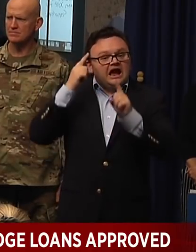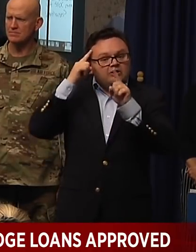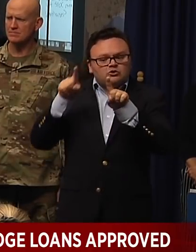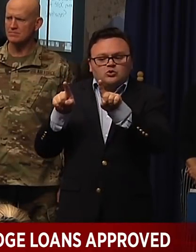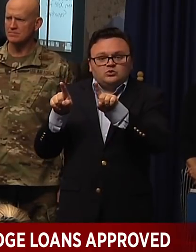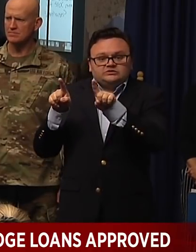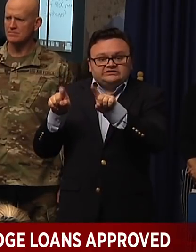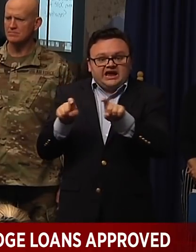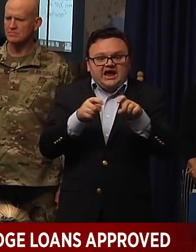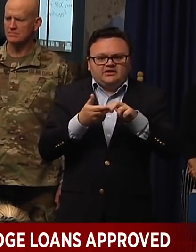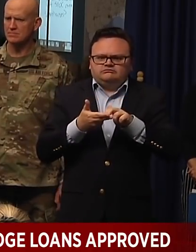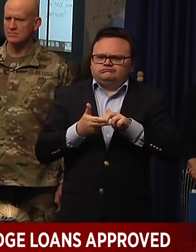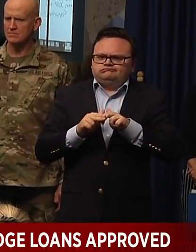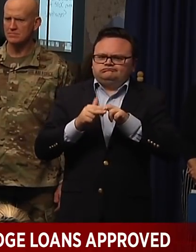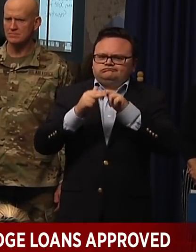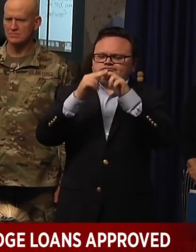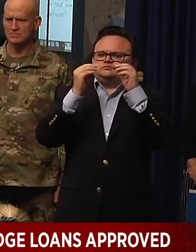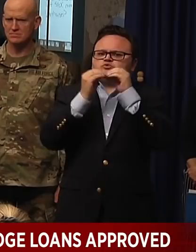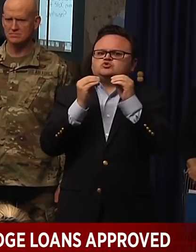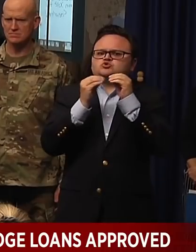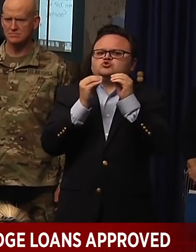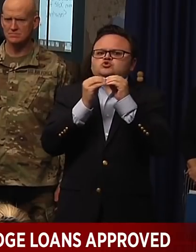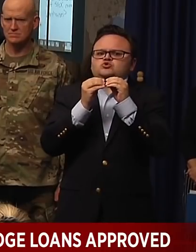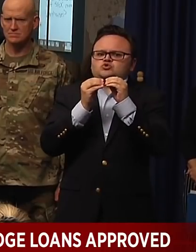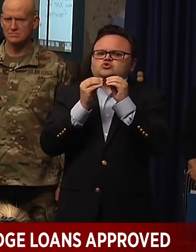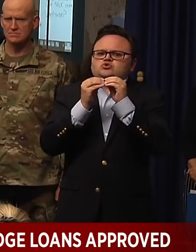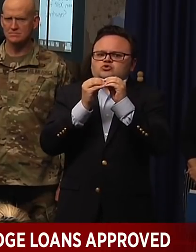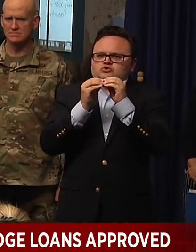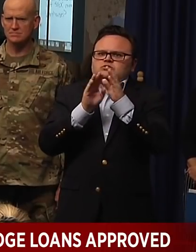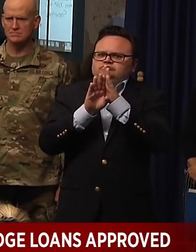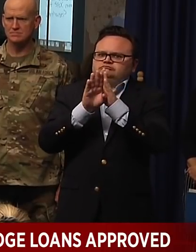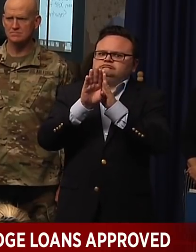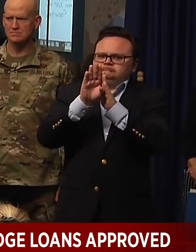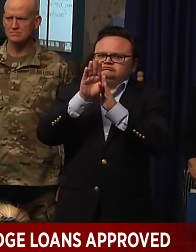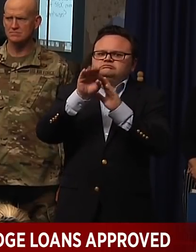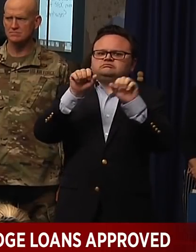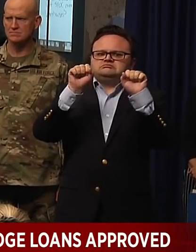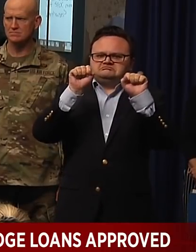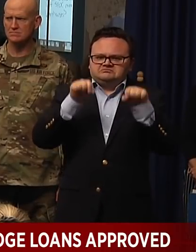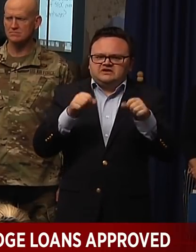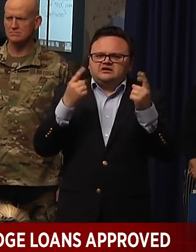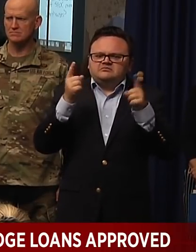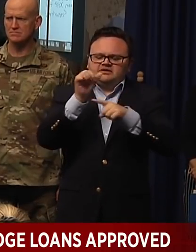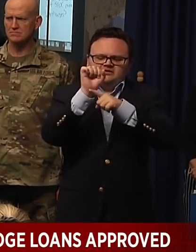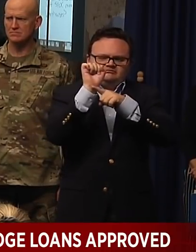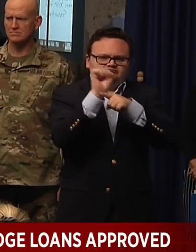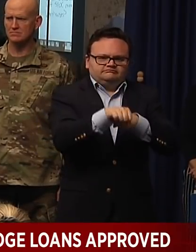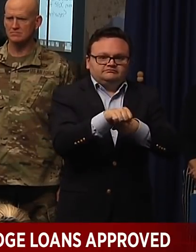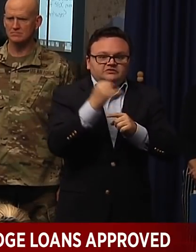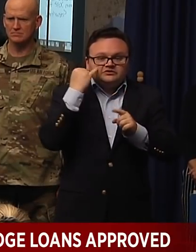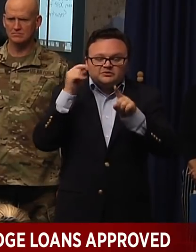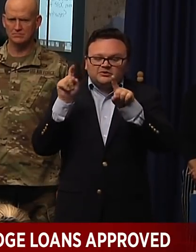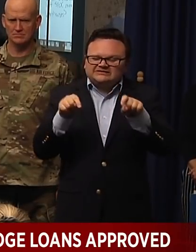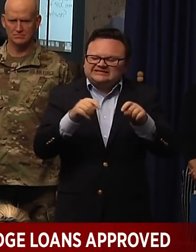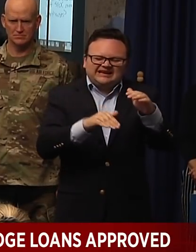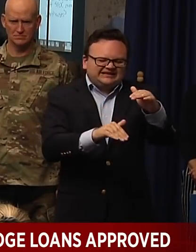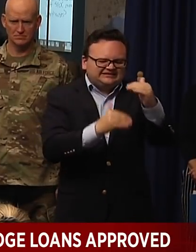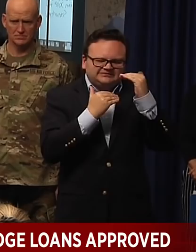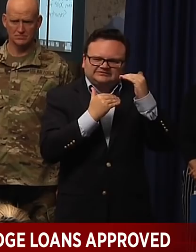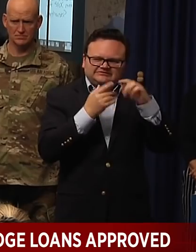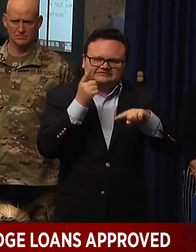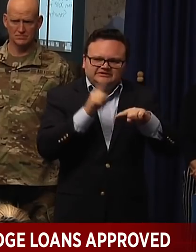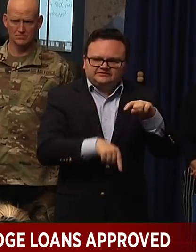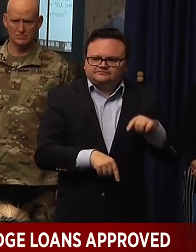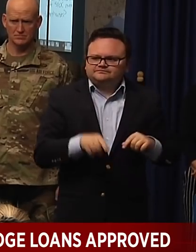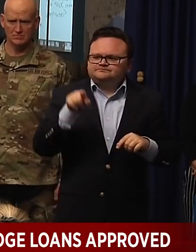us to really, you know, defeat this in a way that without it, it's just going to be much more difficult. I have a question for